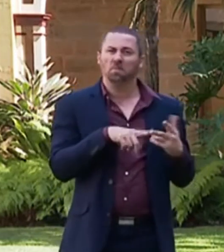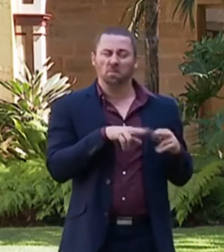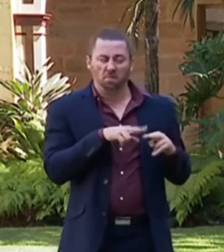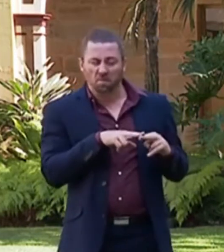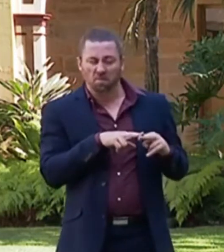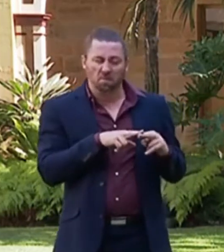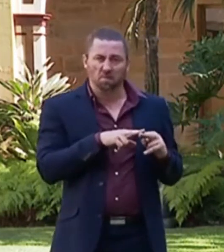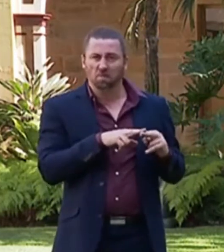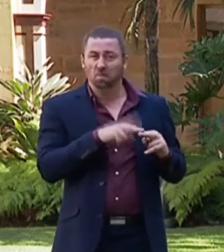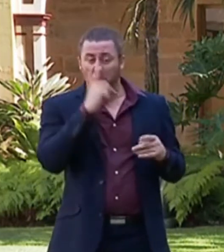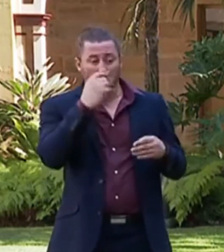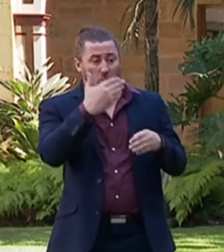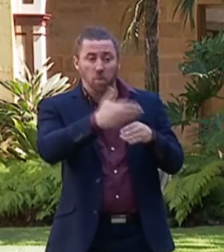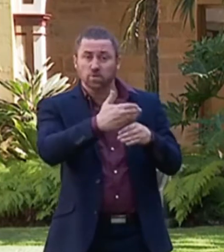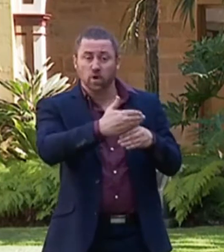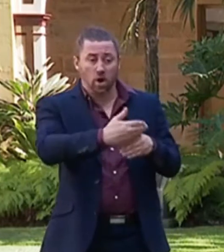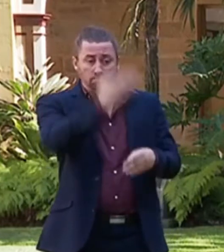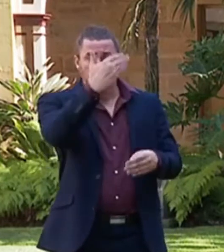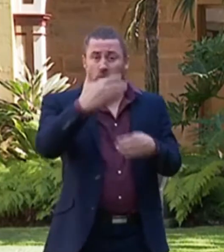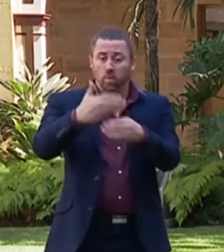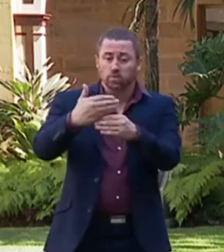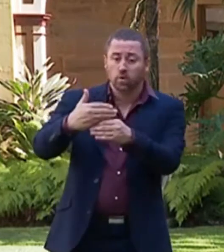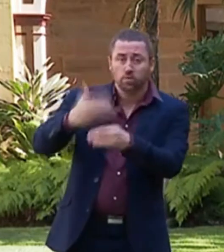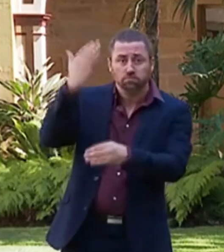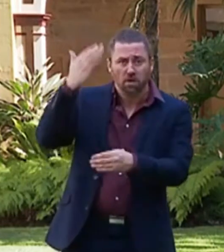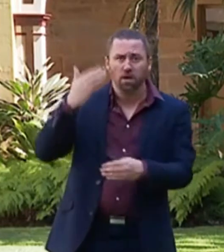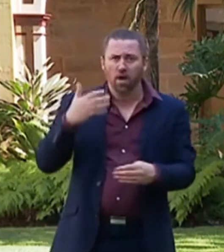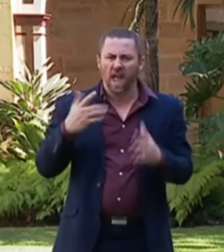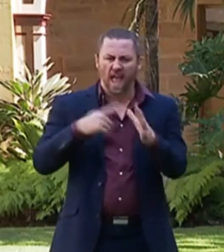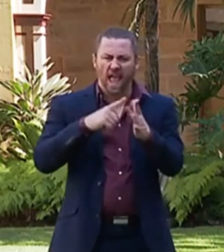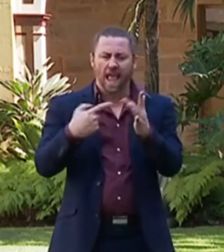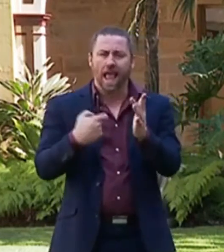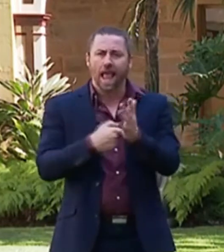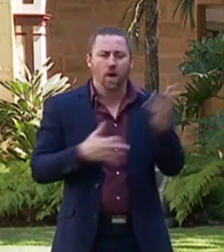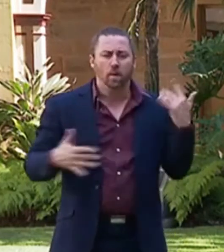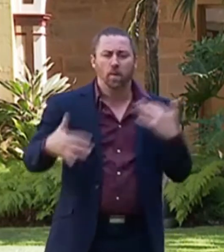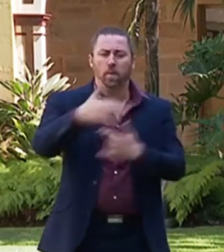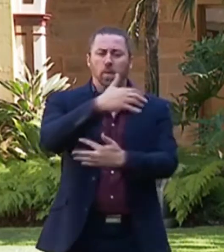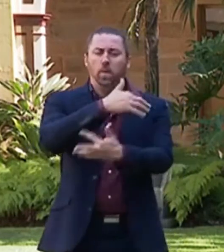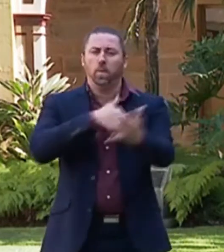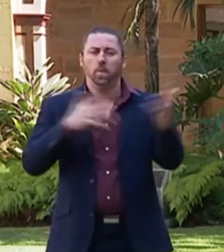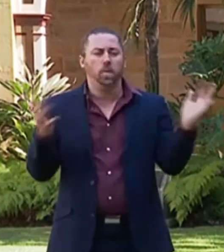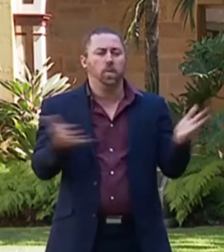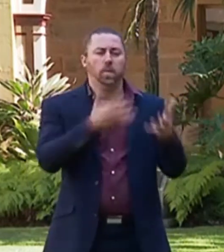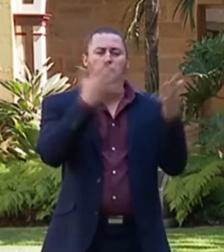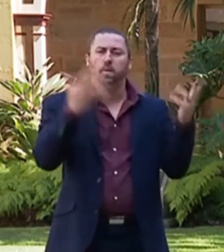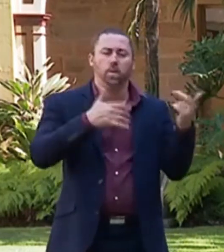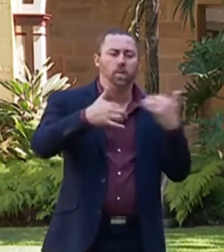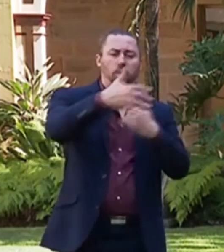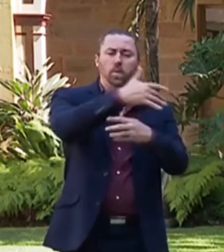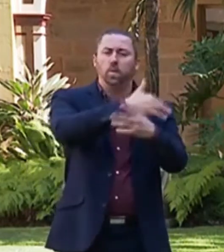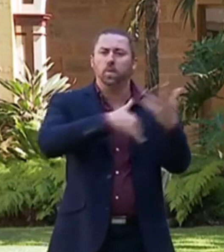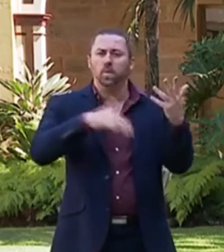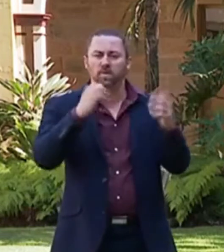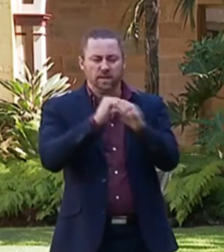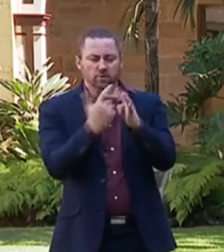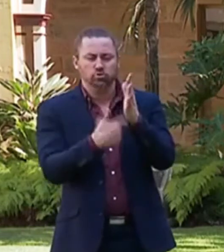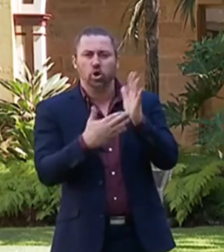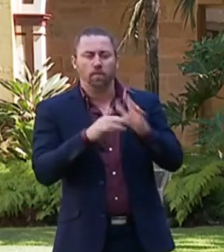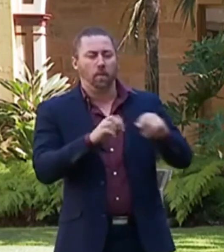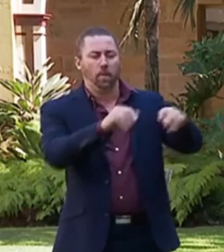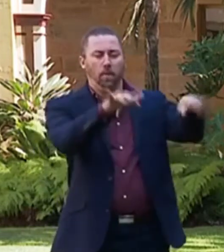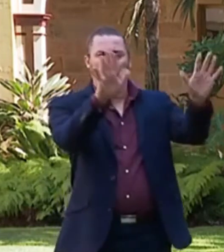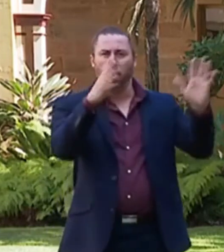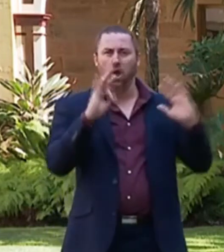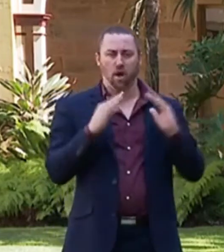to open windows in your own house, let lots of air go through. That's really important. So try not to shut